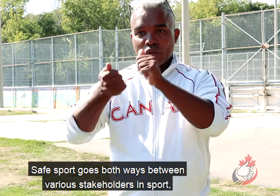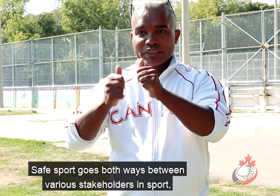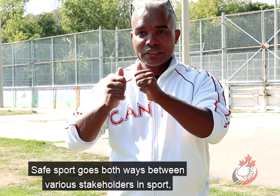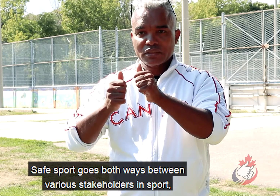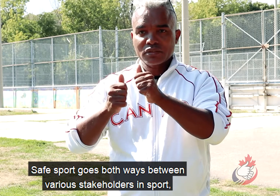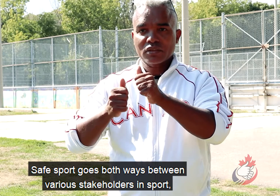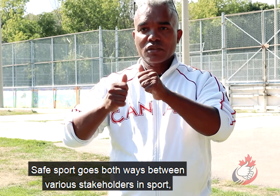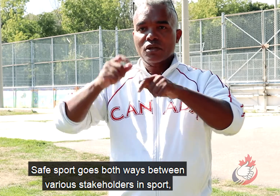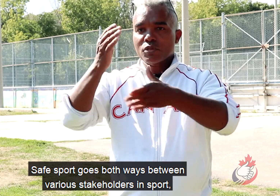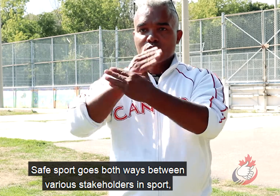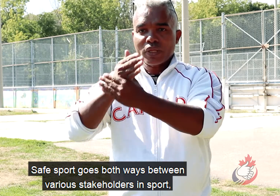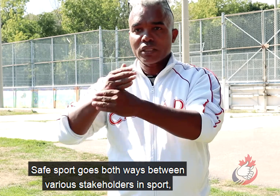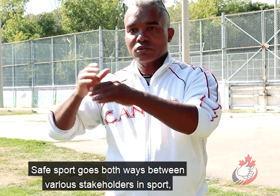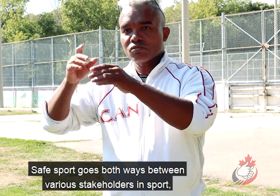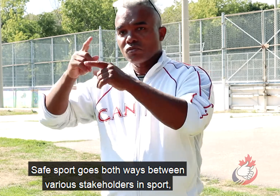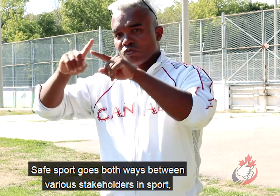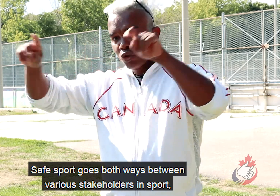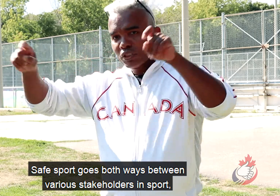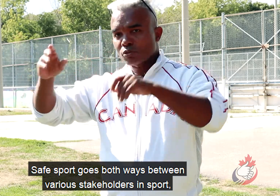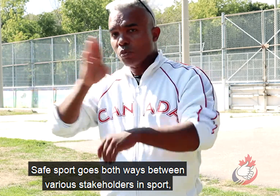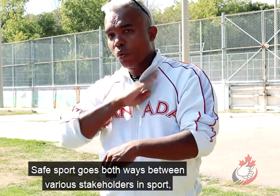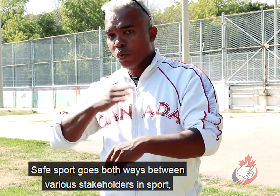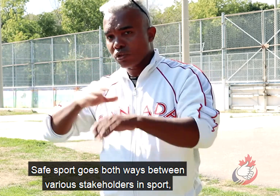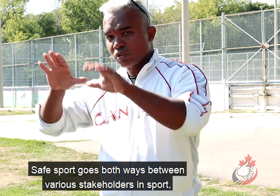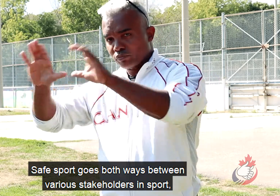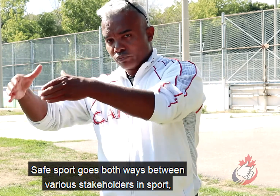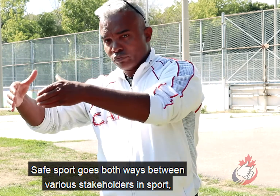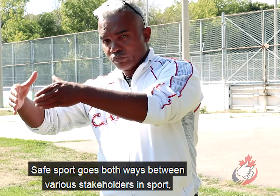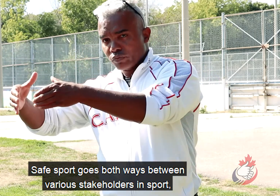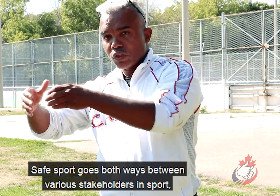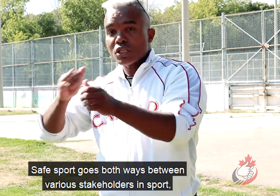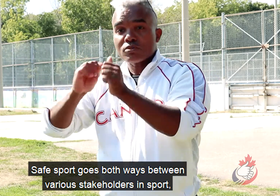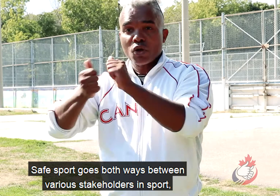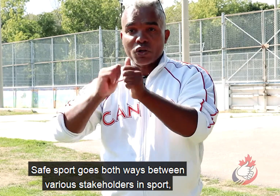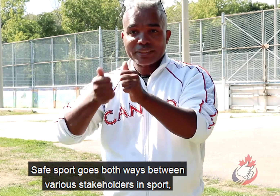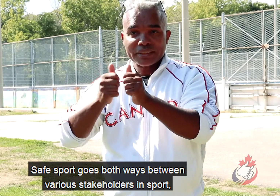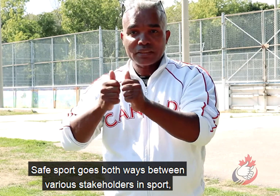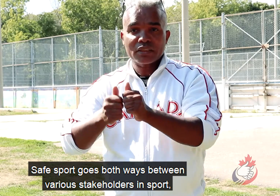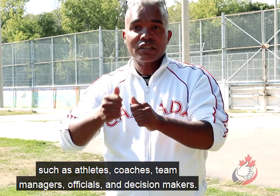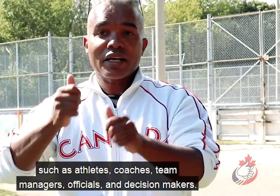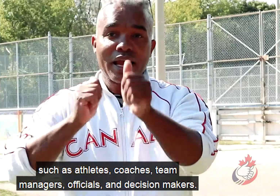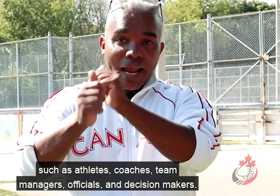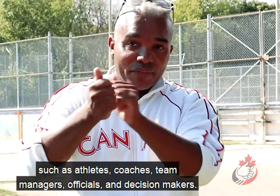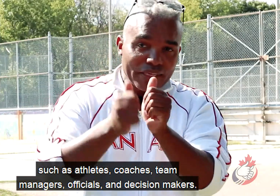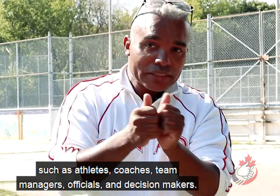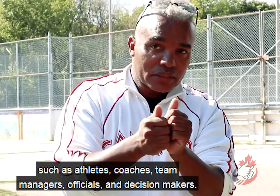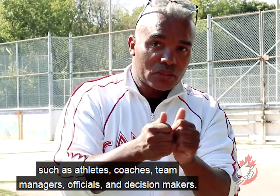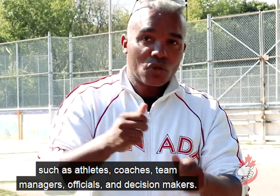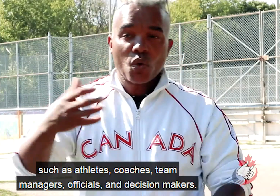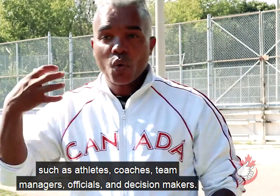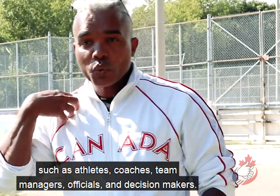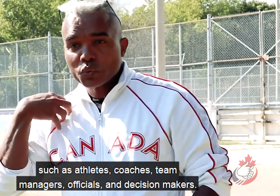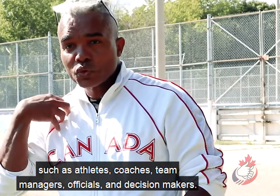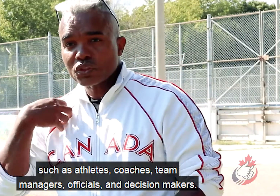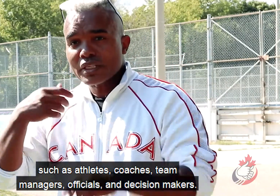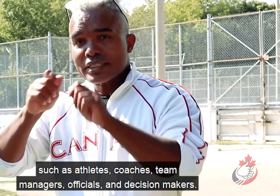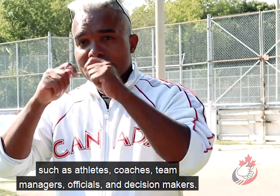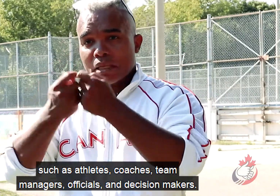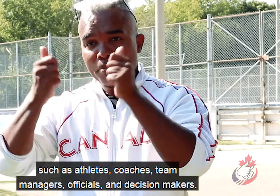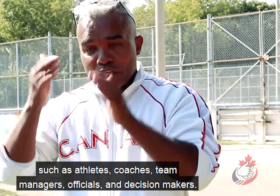Save sport goes both ways between various stakeholders in sport, such as athletes, coaches, team